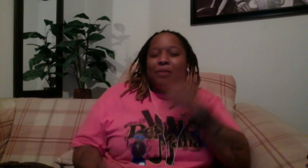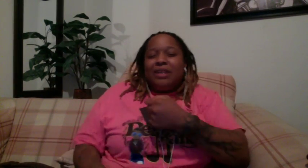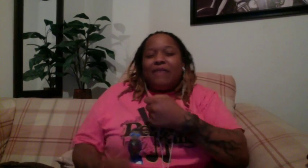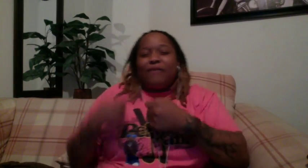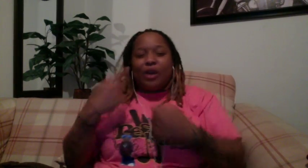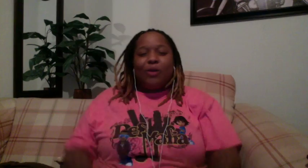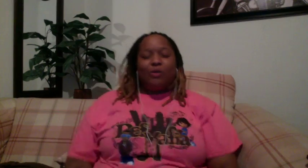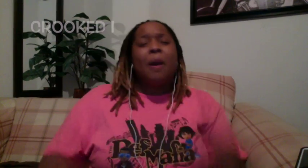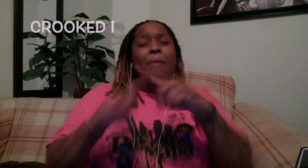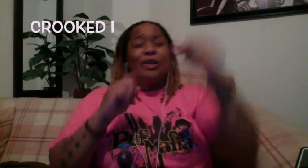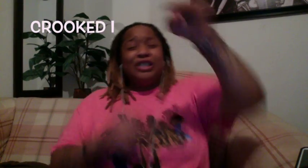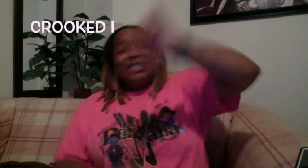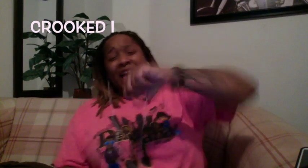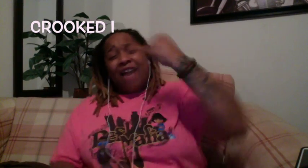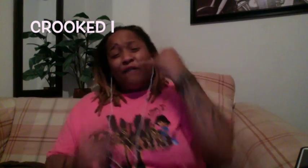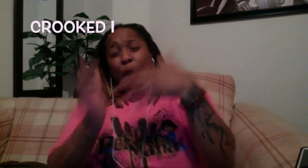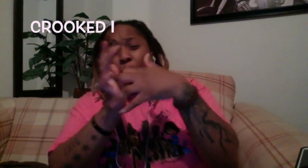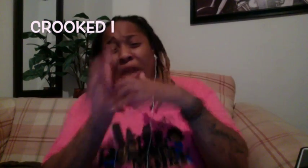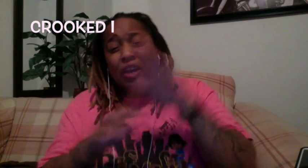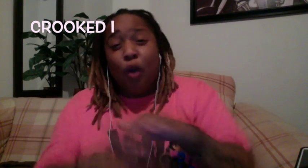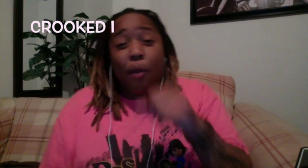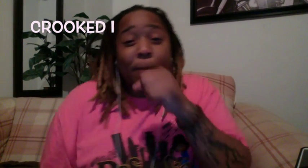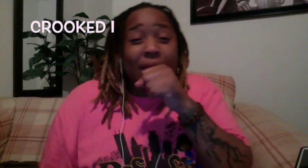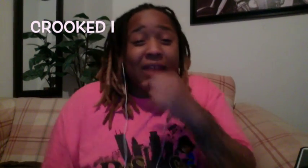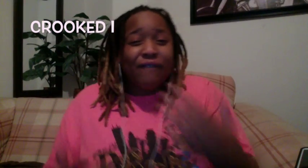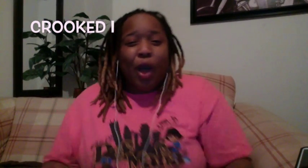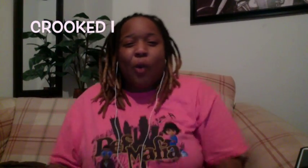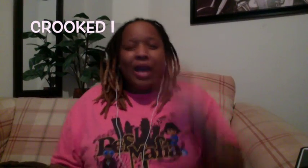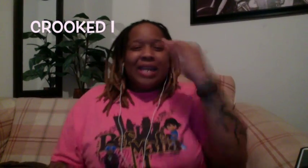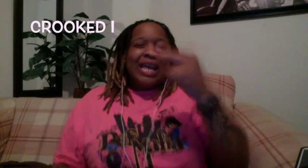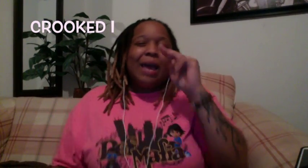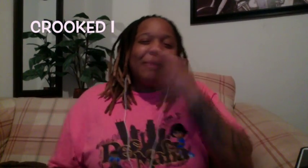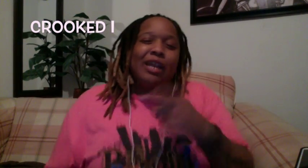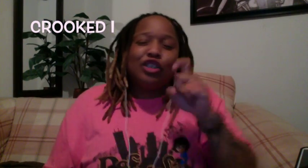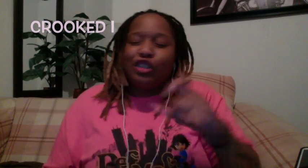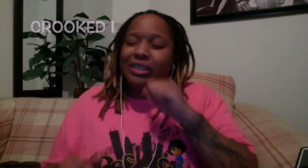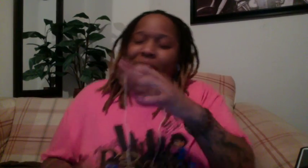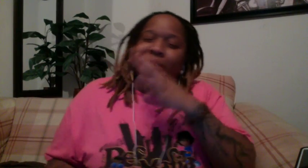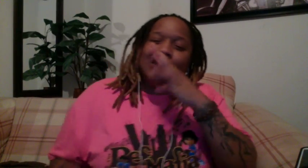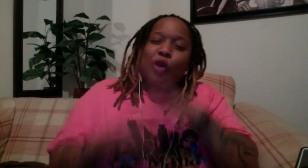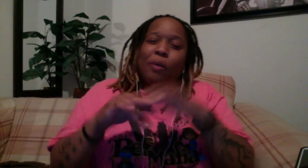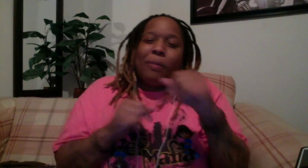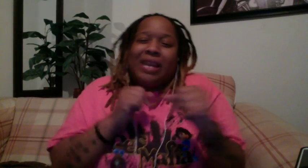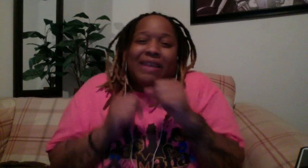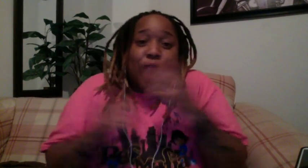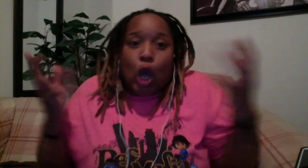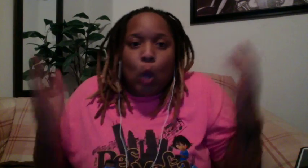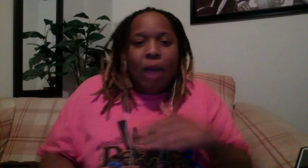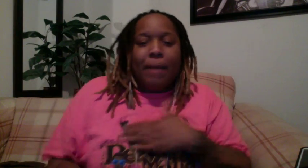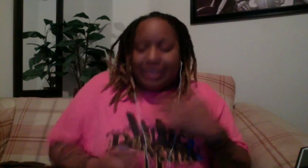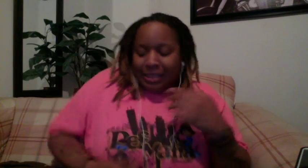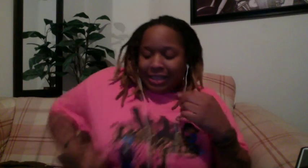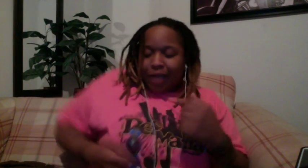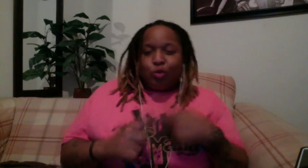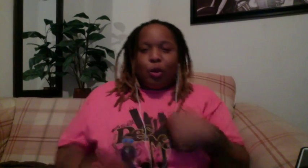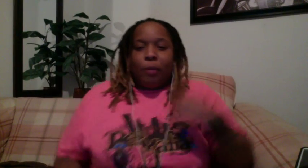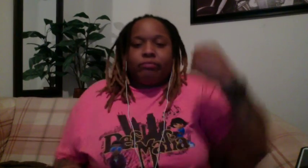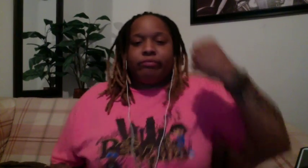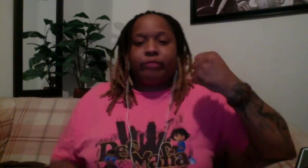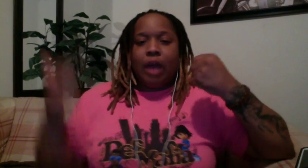that microphone But turn it down if you weak on that microphone Lame niggas shouldn't speak on that microphone My ultrasound showed me holding